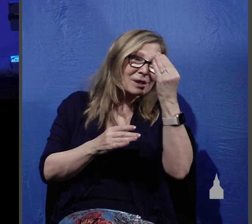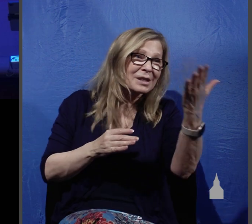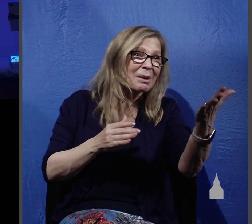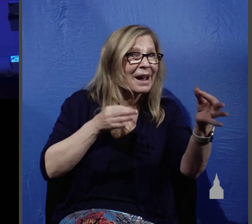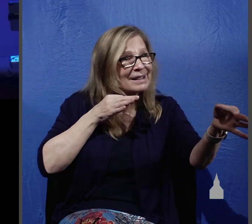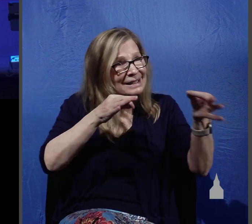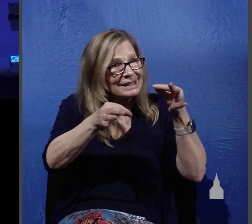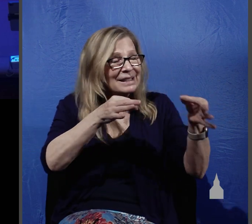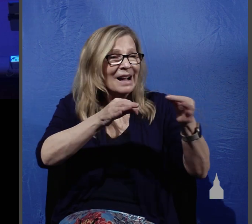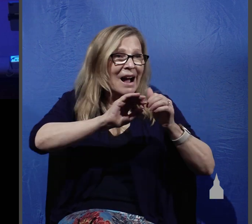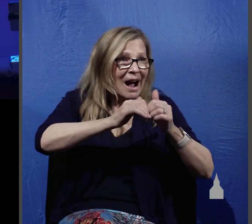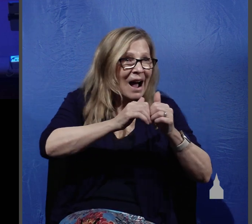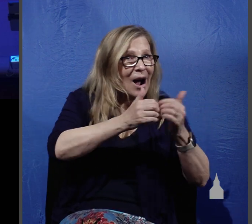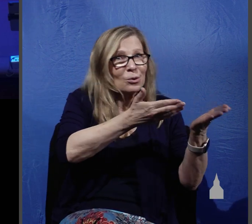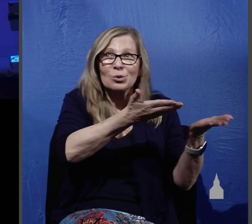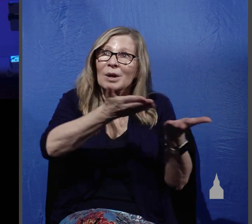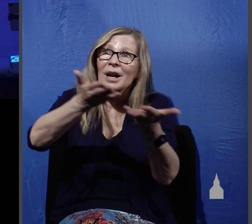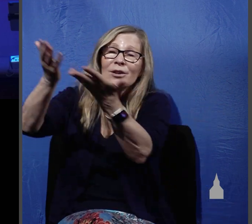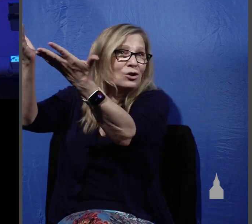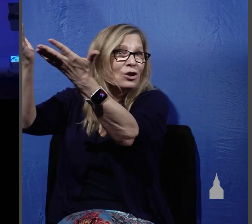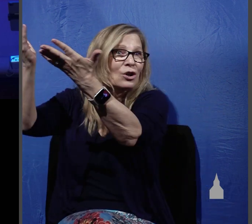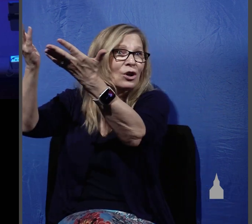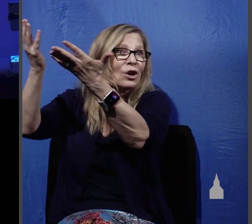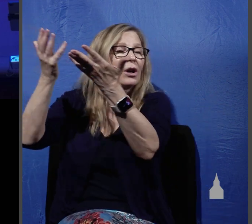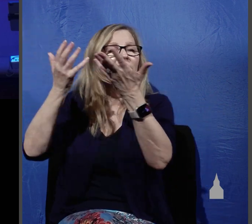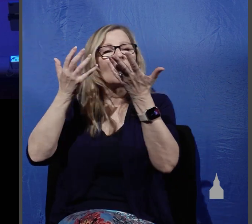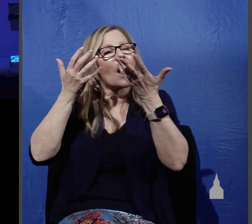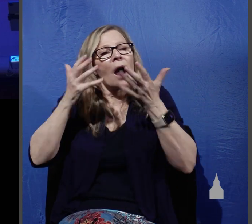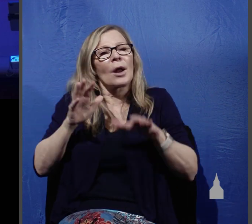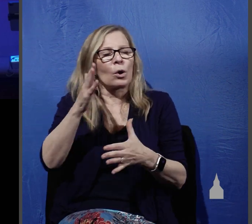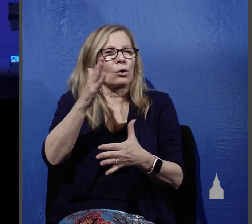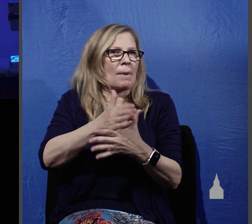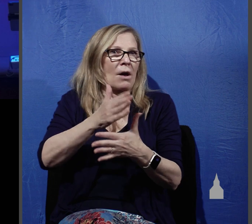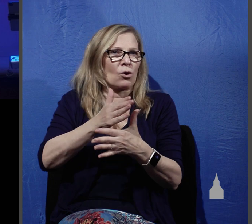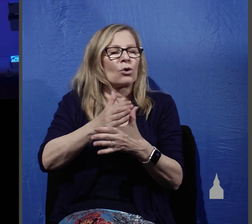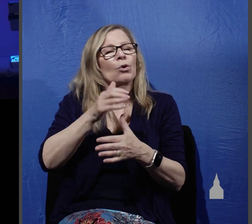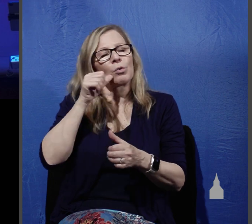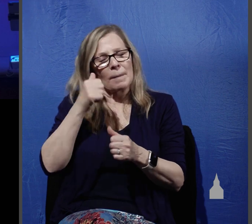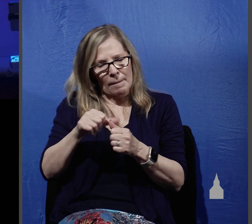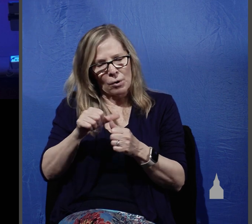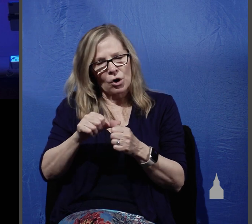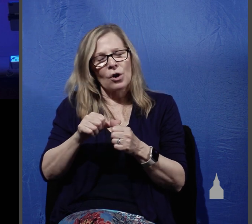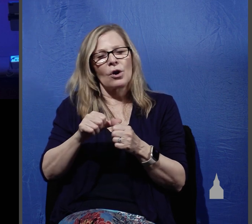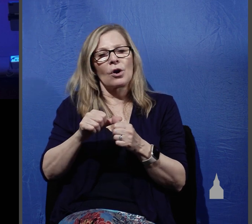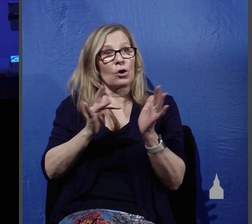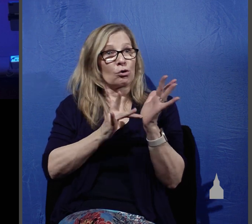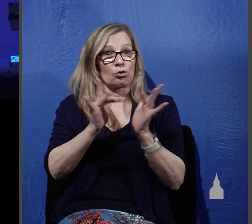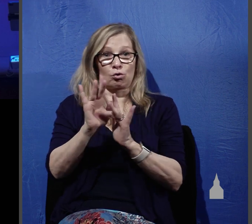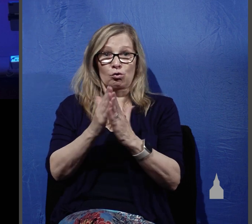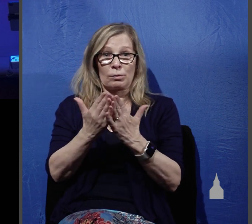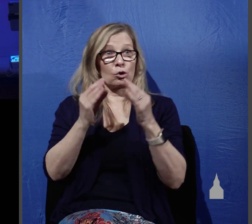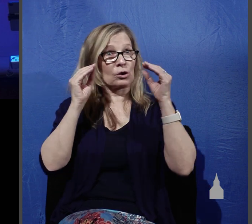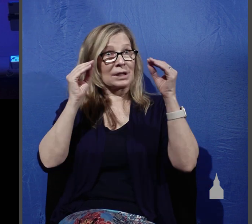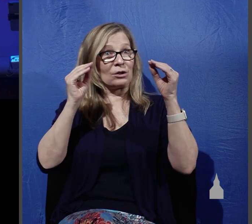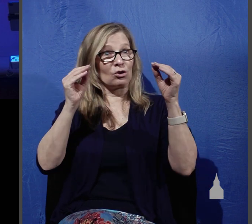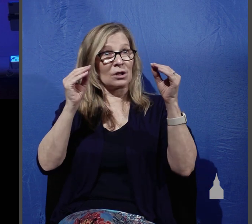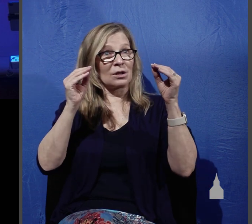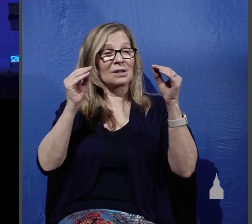his kingdom lest you be troubled by this. You need to keep in mind that scripture teaches that all who are